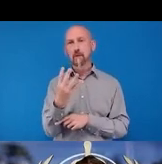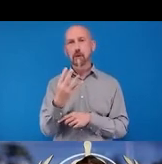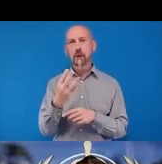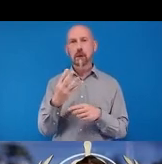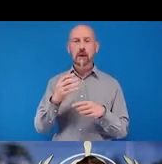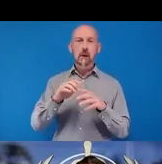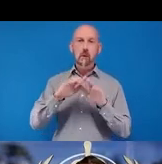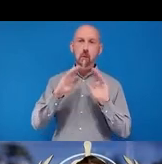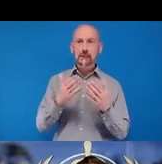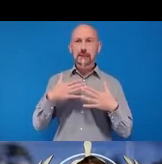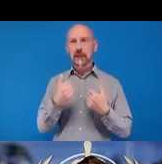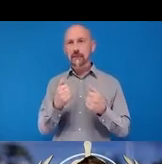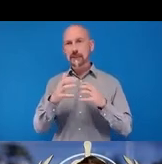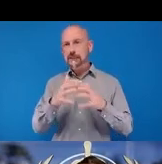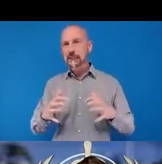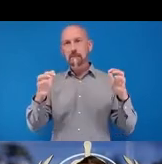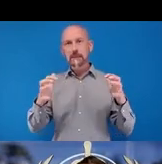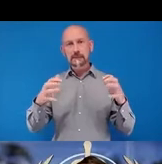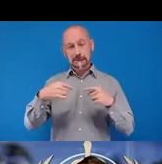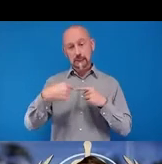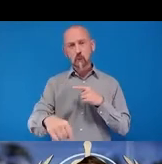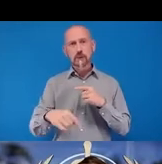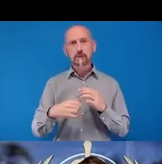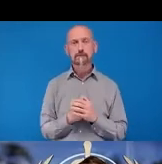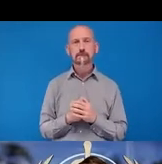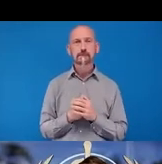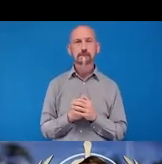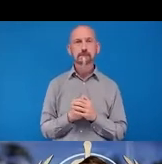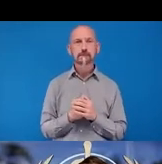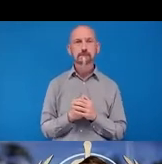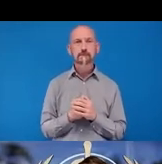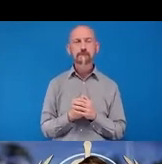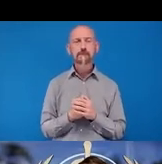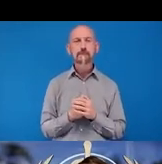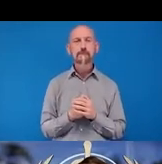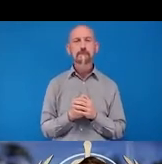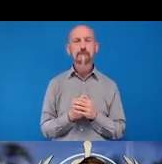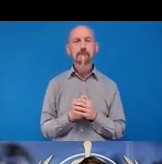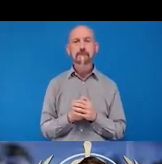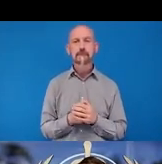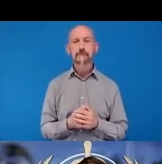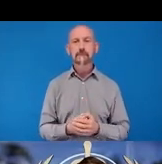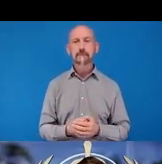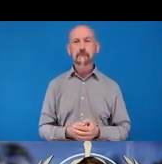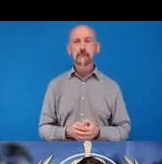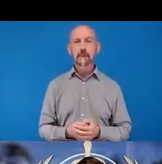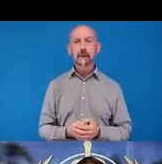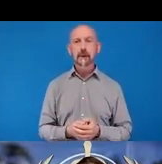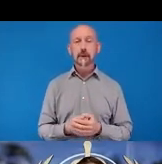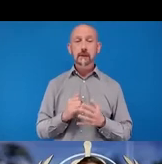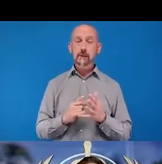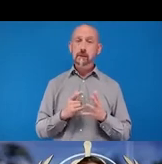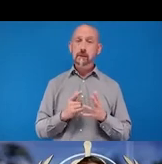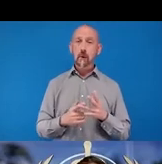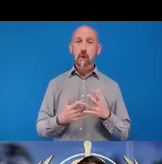place this week. Alakos And what was what brought us here today, it